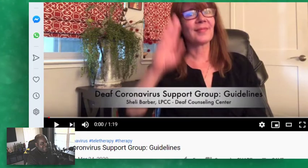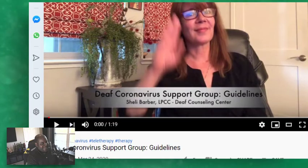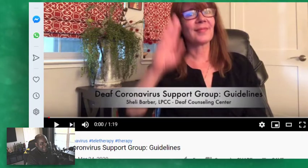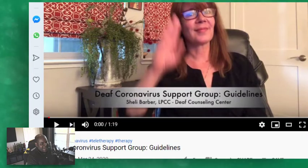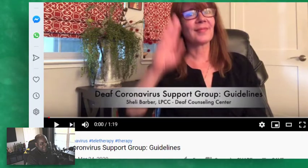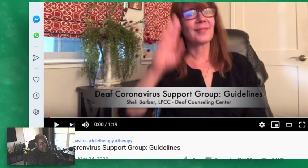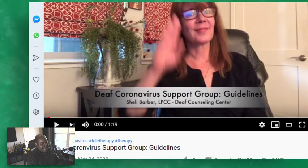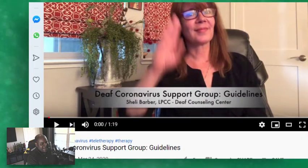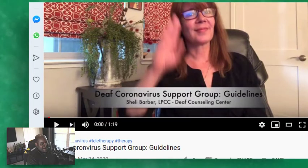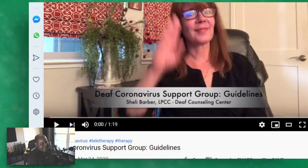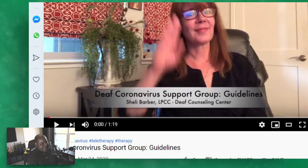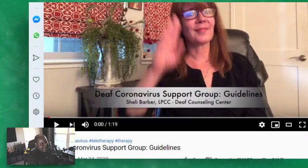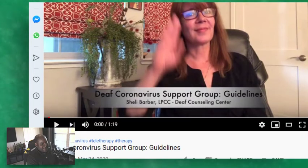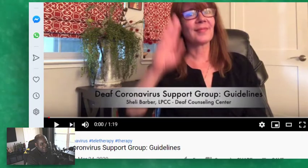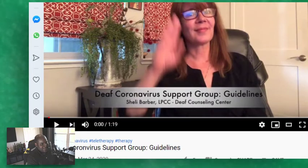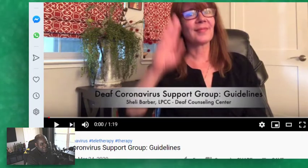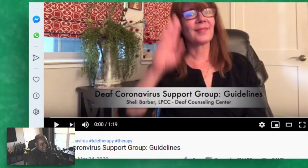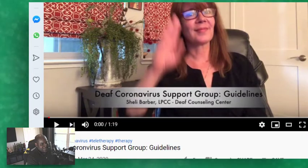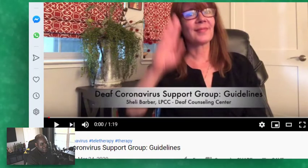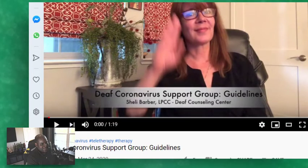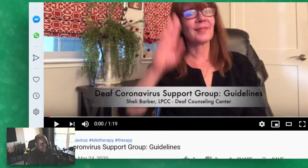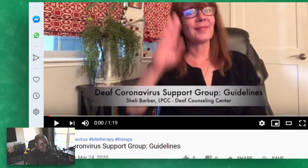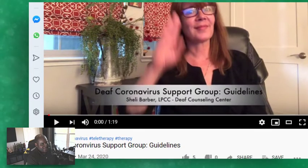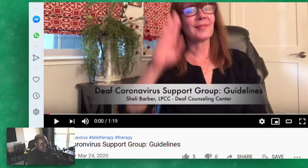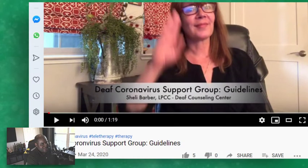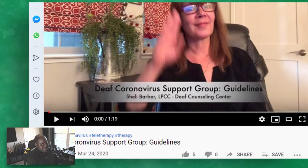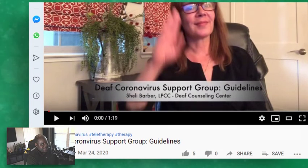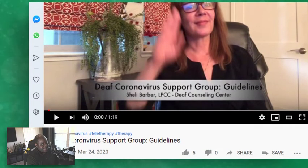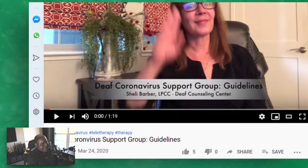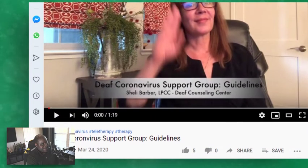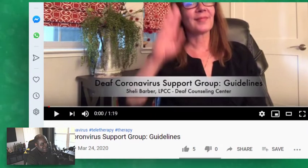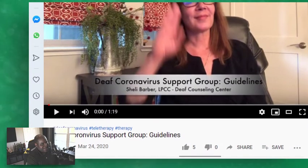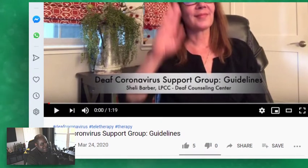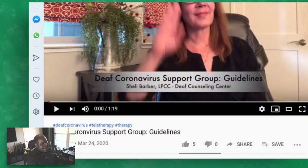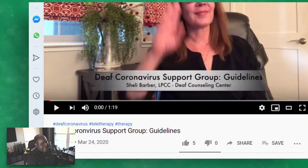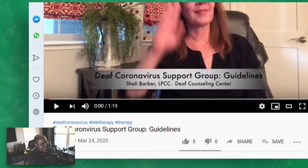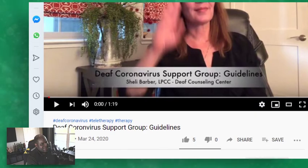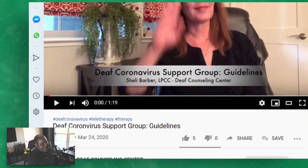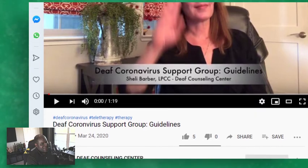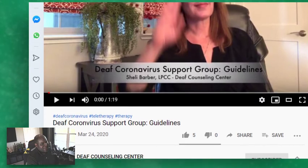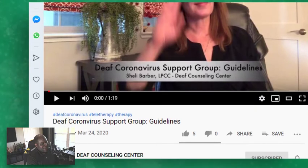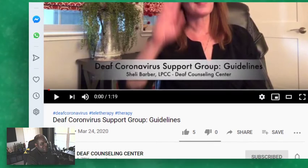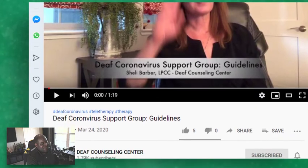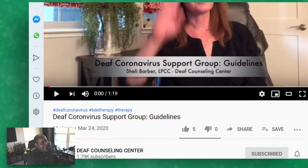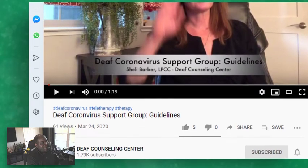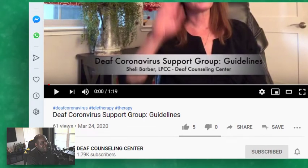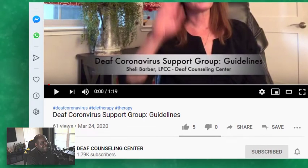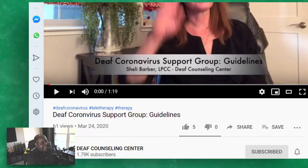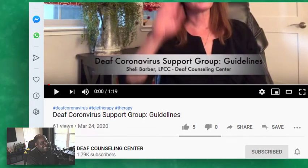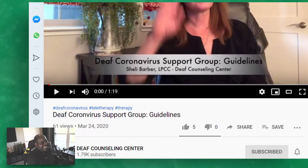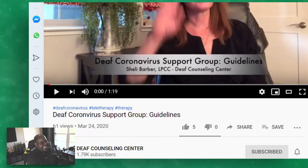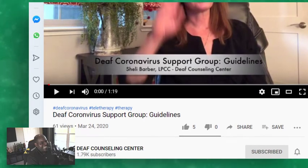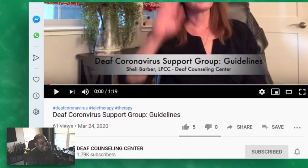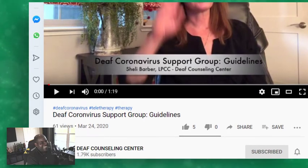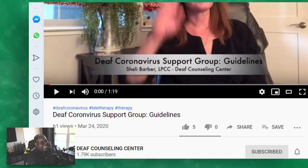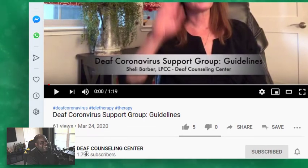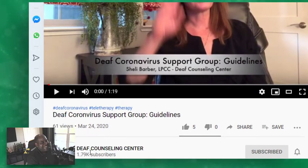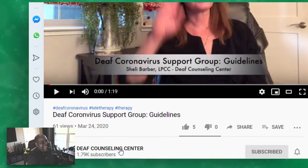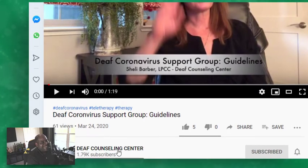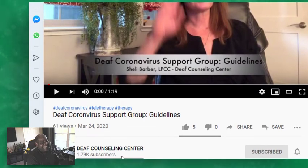these guys right here deaf count let me move this down just a wee bit come on down scroll scroll for me deaf counseling